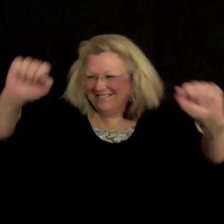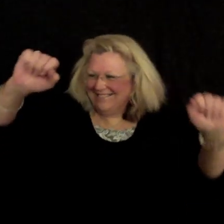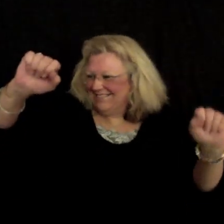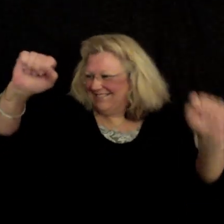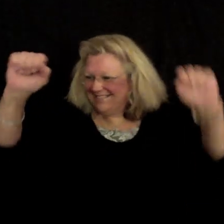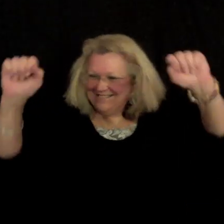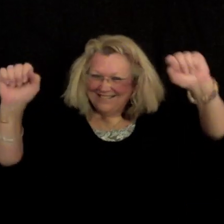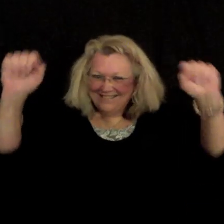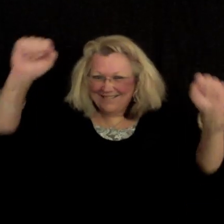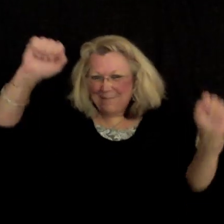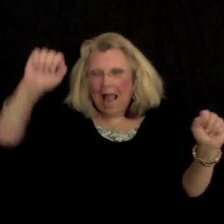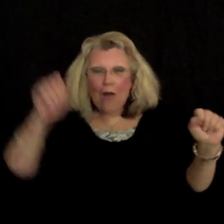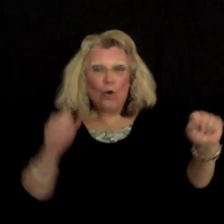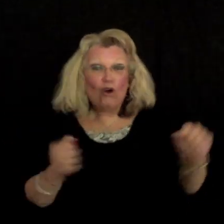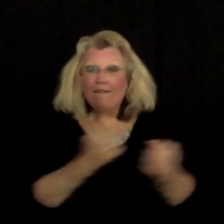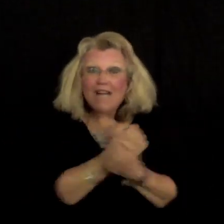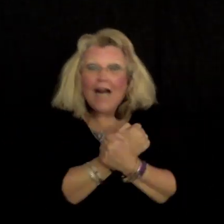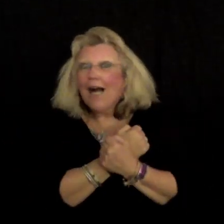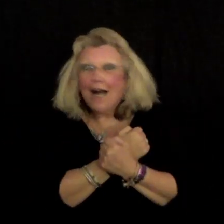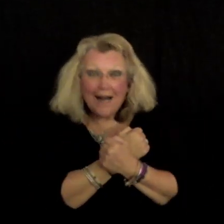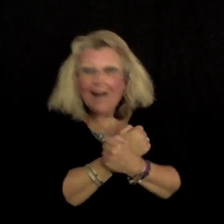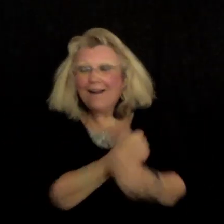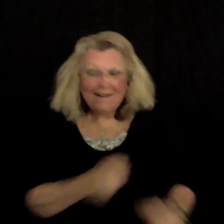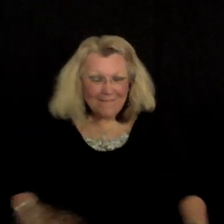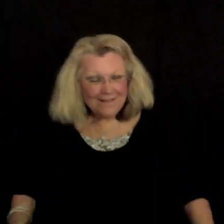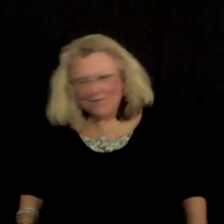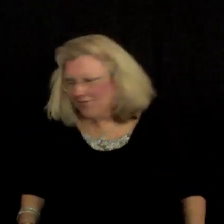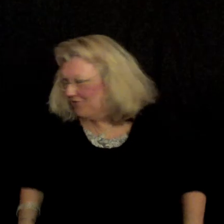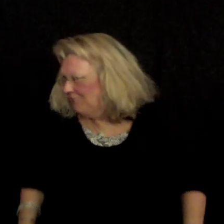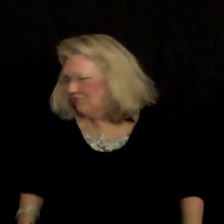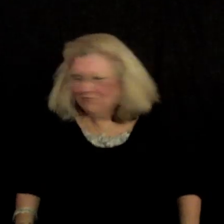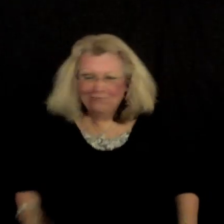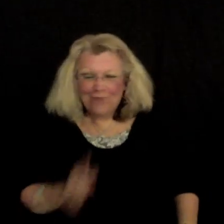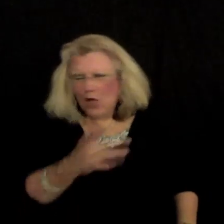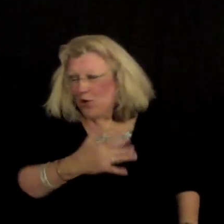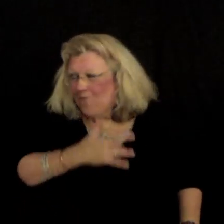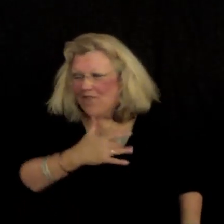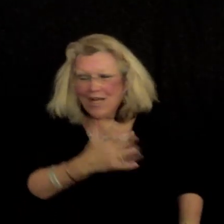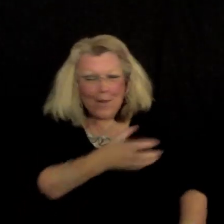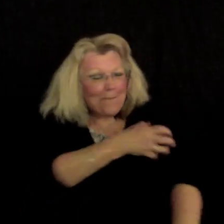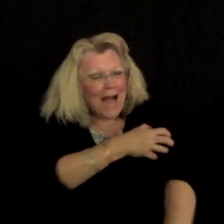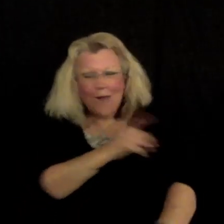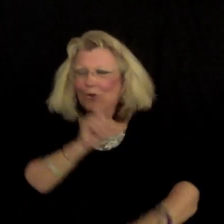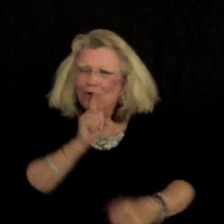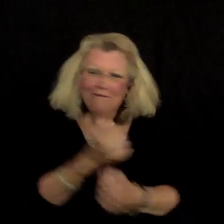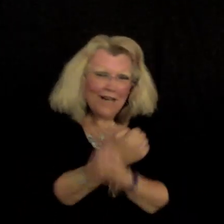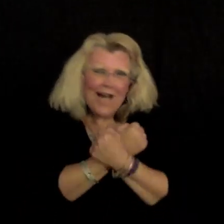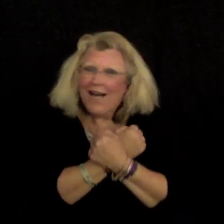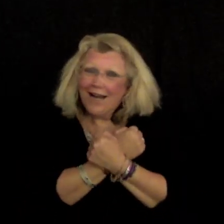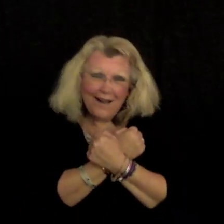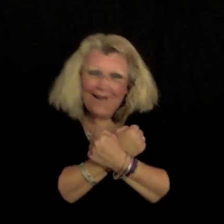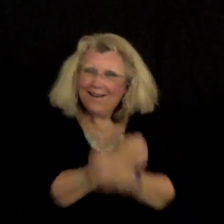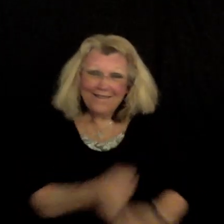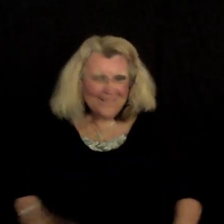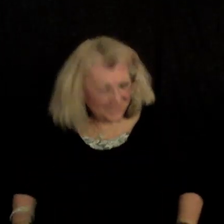Feel the power of love Feel the power of love